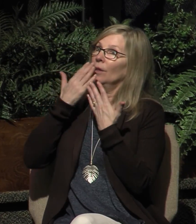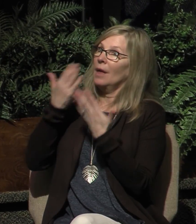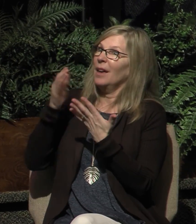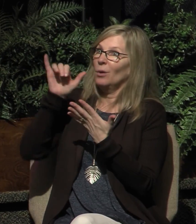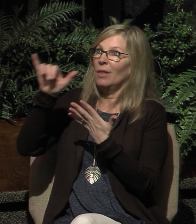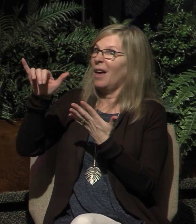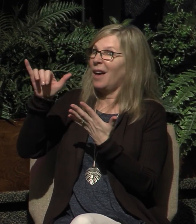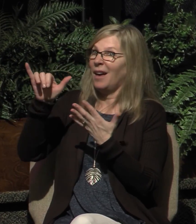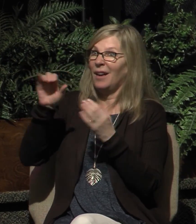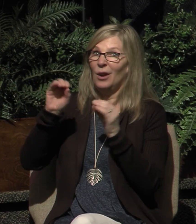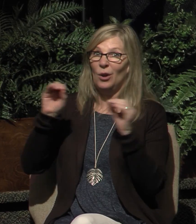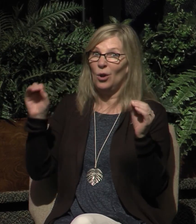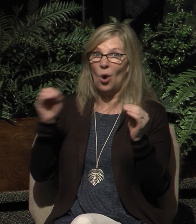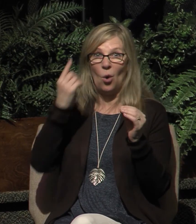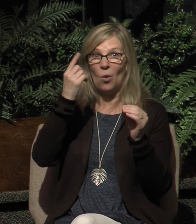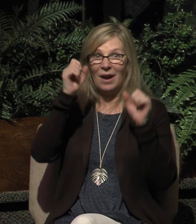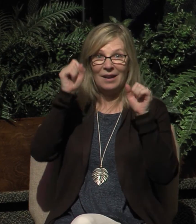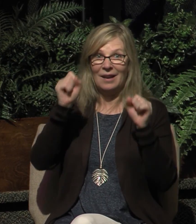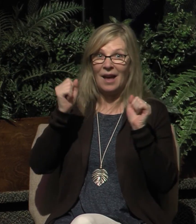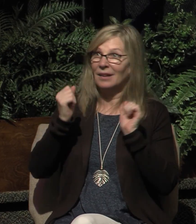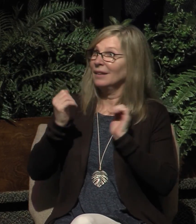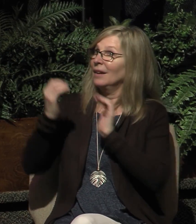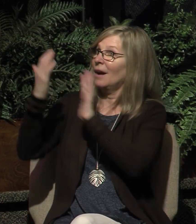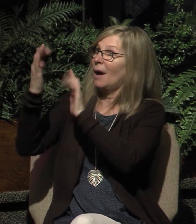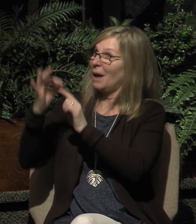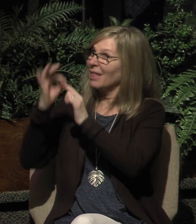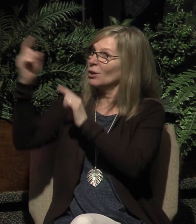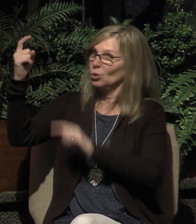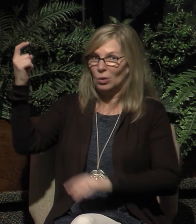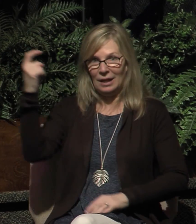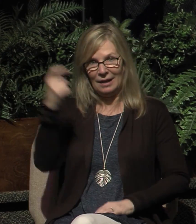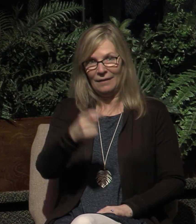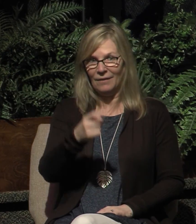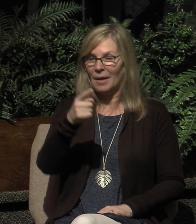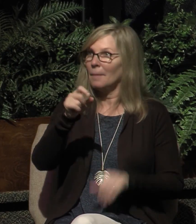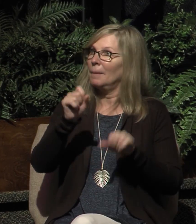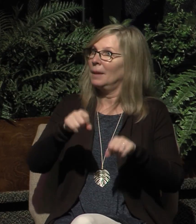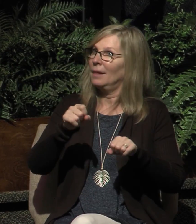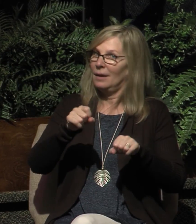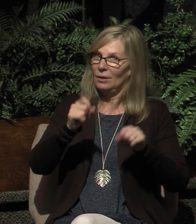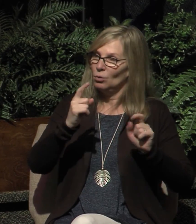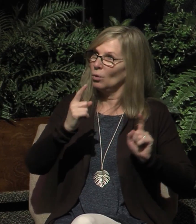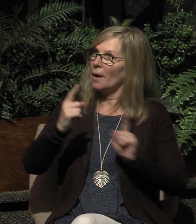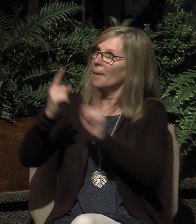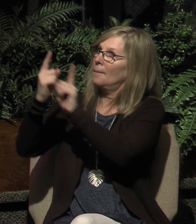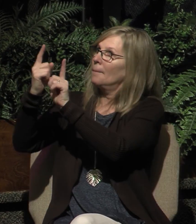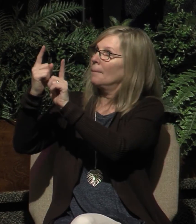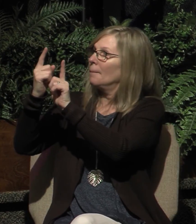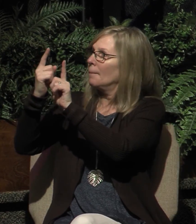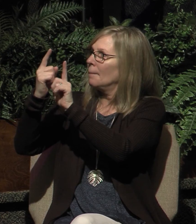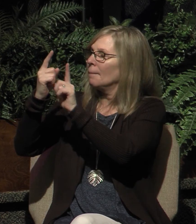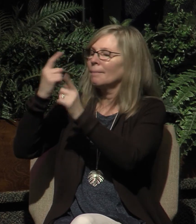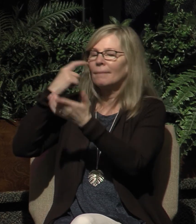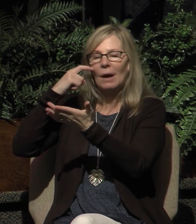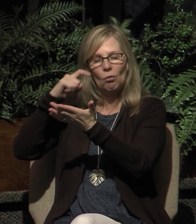no one can come to you unless you grant that they come to you and Lord I recognize there are many here